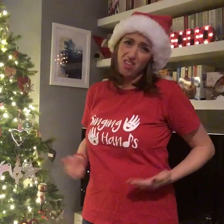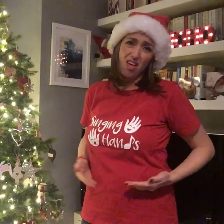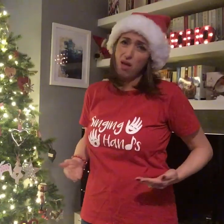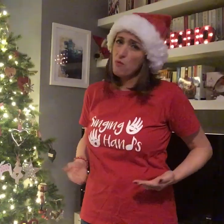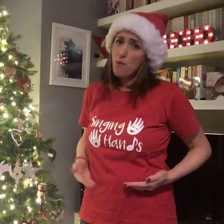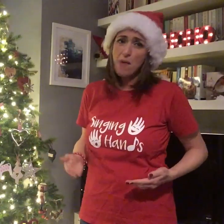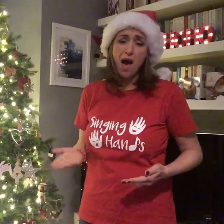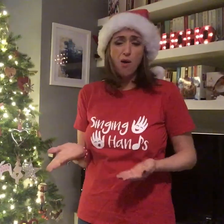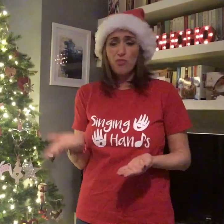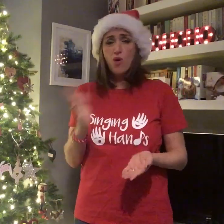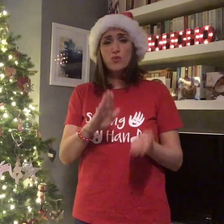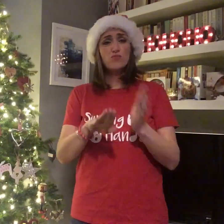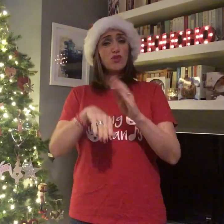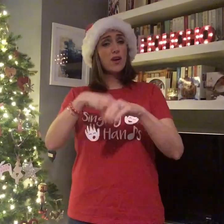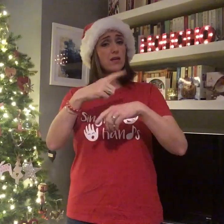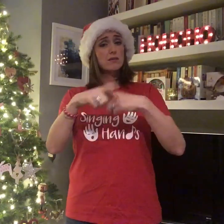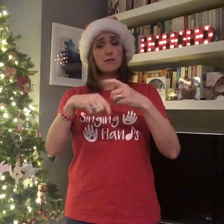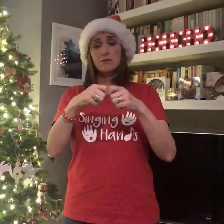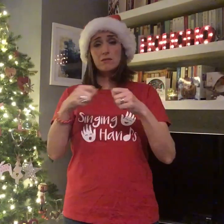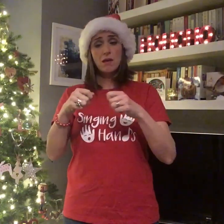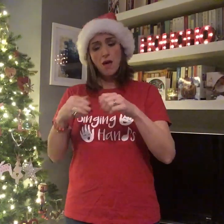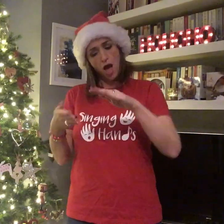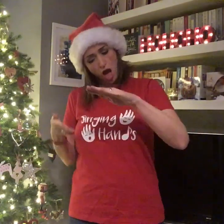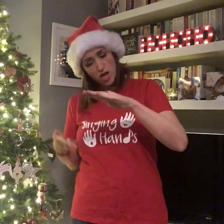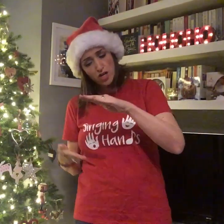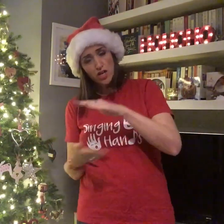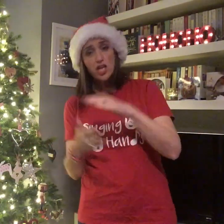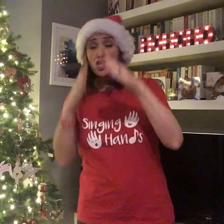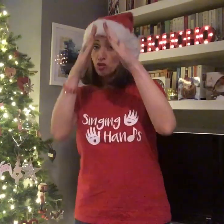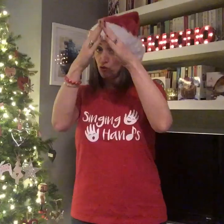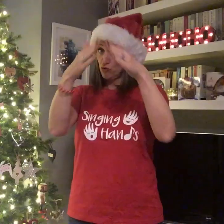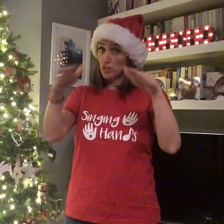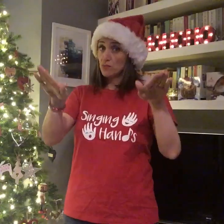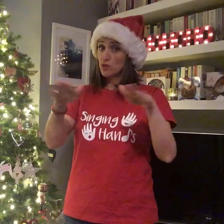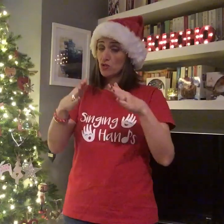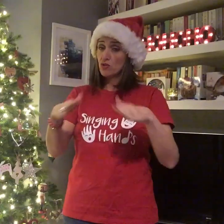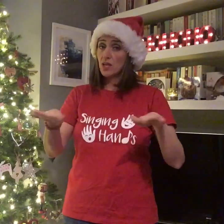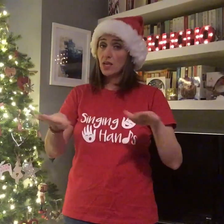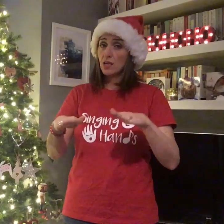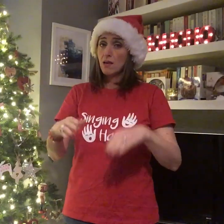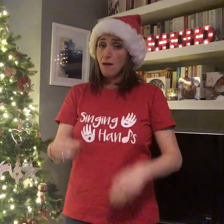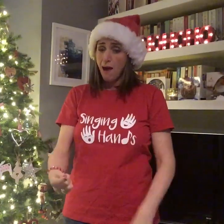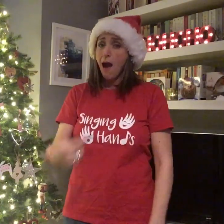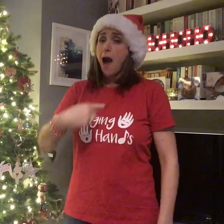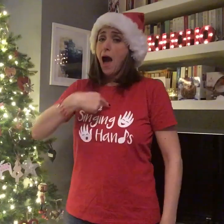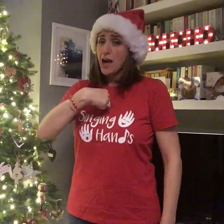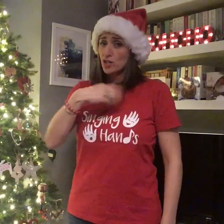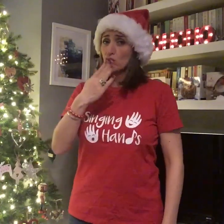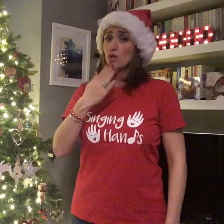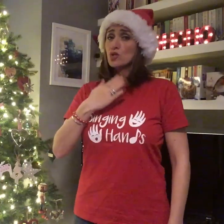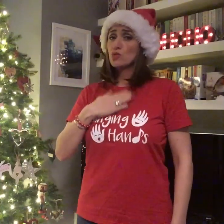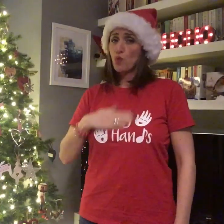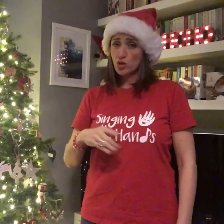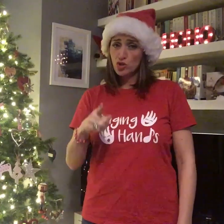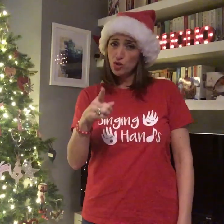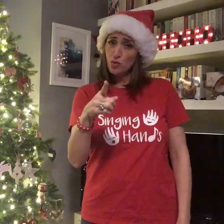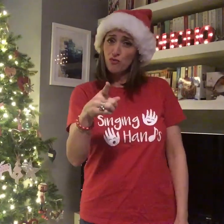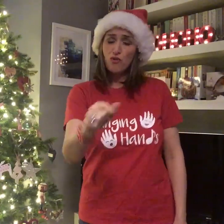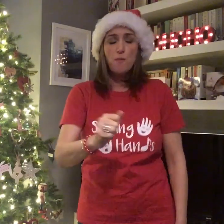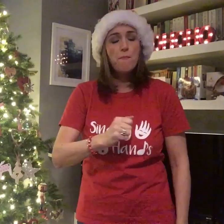care about those presents, underneath the Christmas tree I just want you for